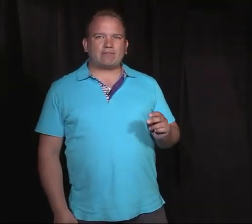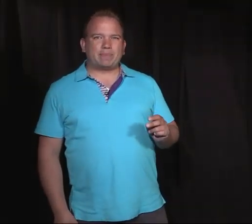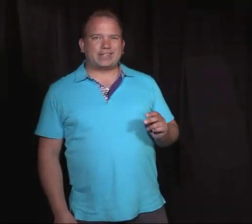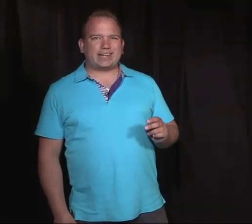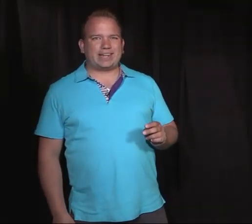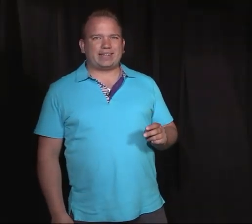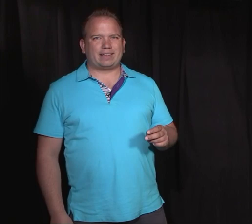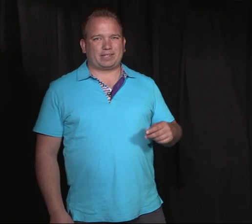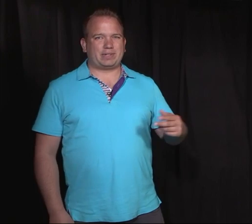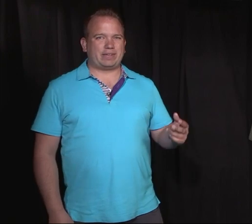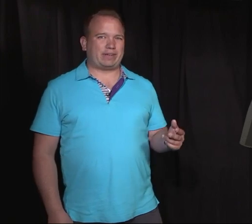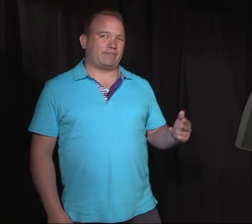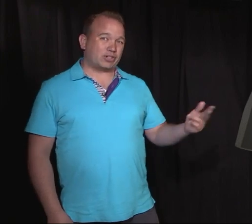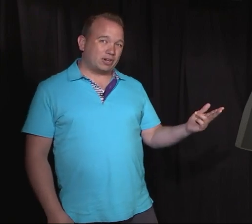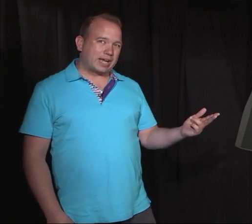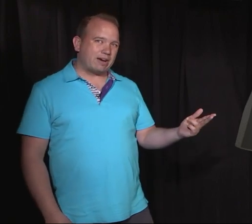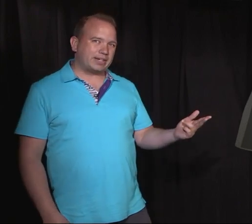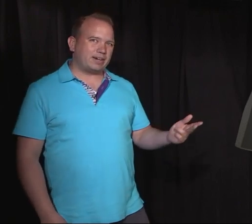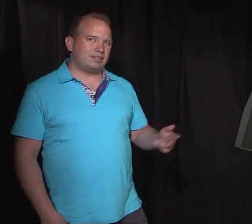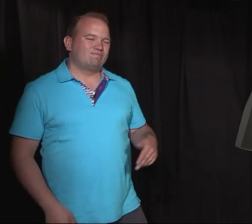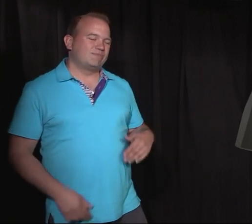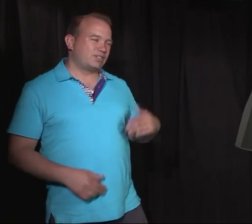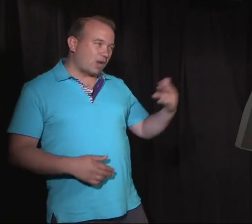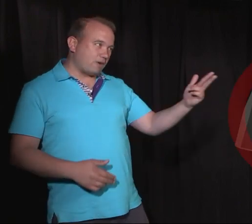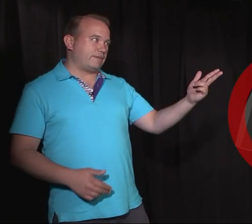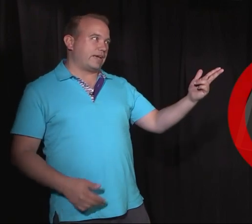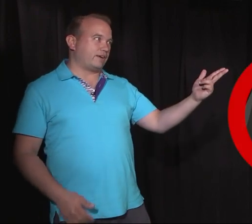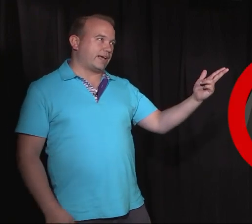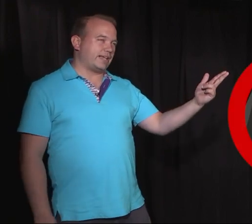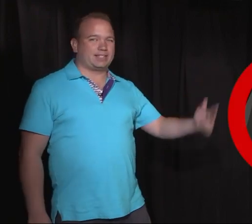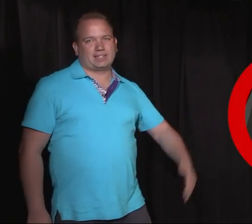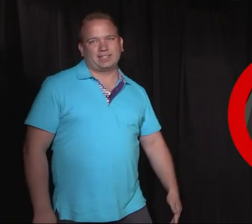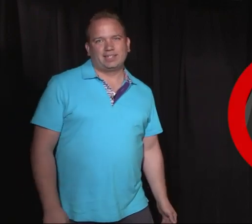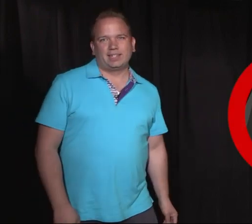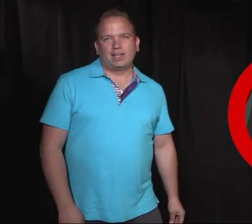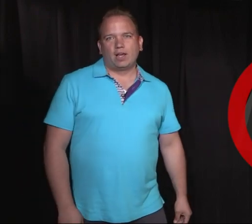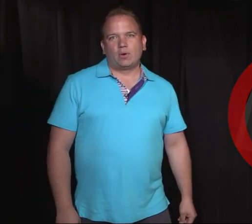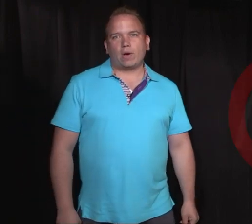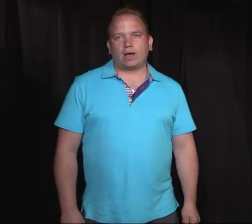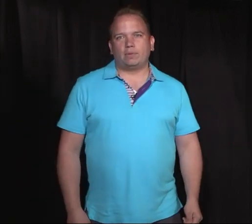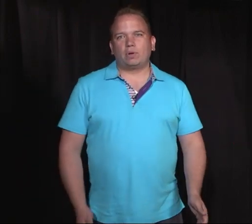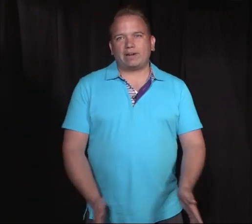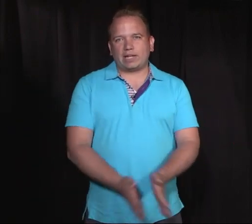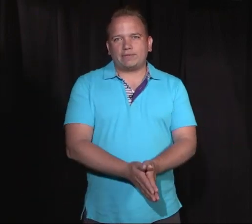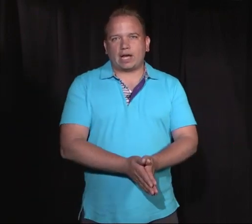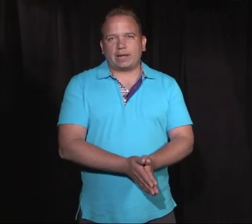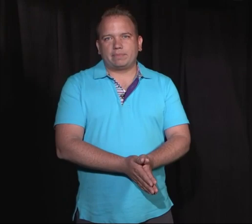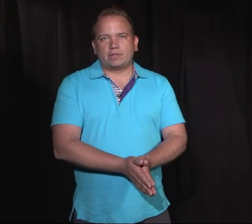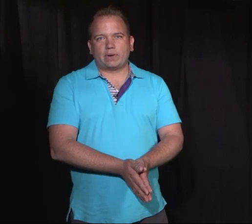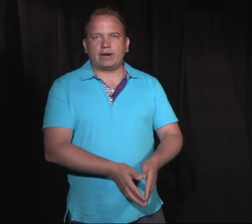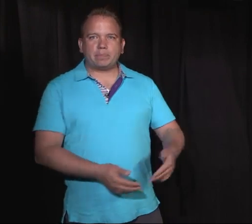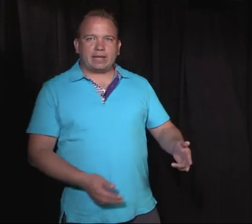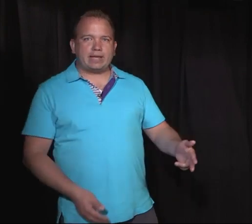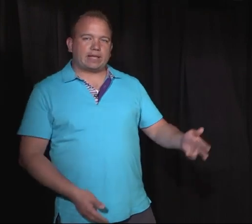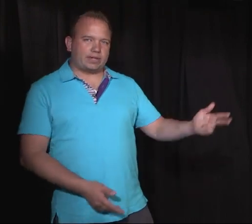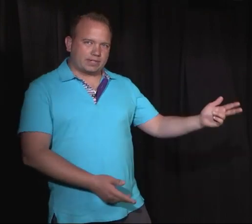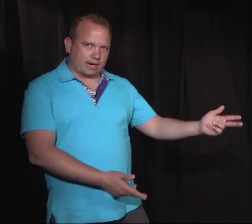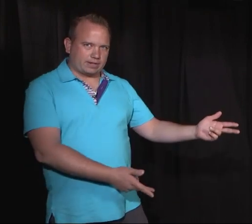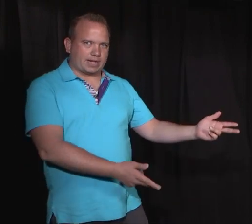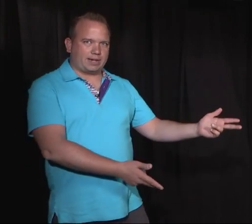representing a specific fictional character. Sorry, Vader fans. Well, we're running out of time, so here's a peek at the entire set.